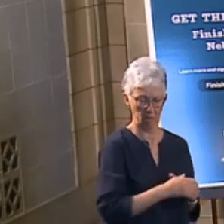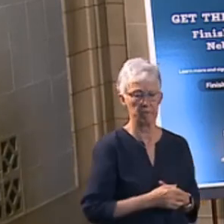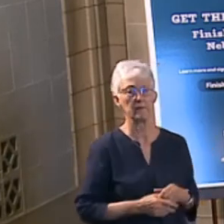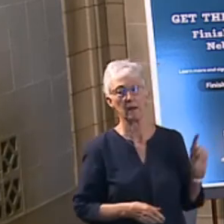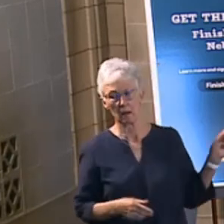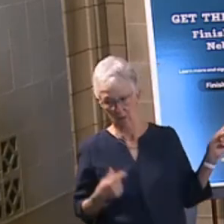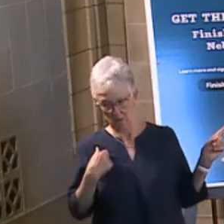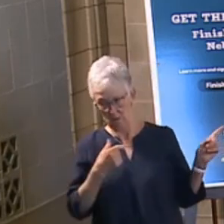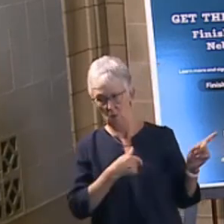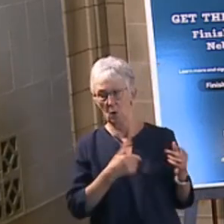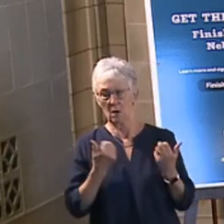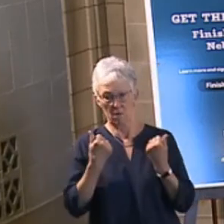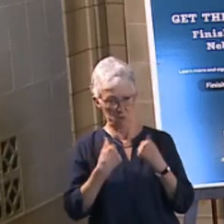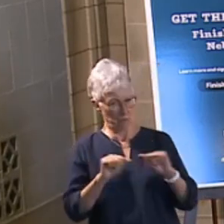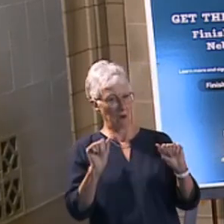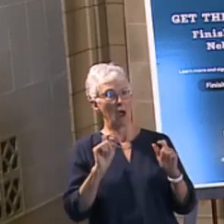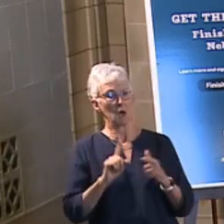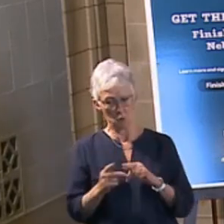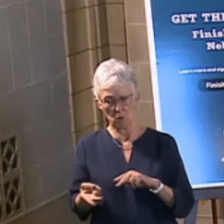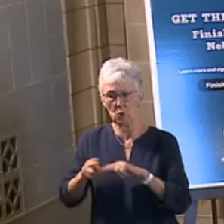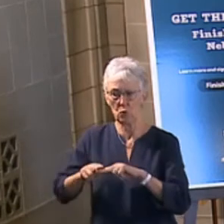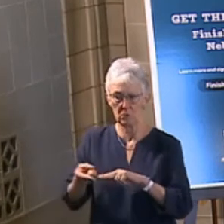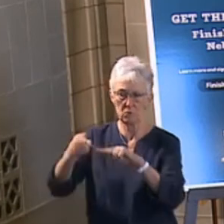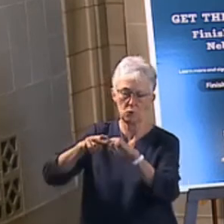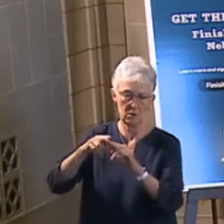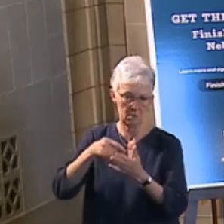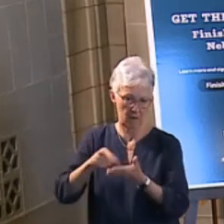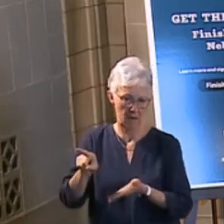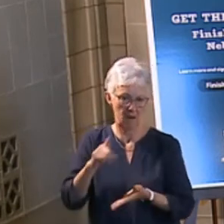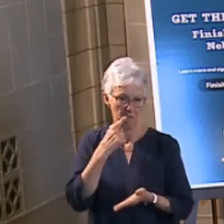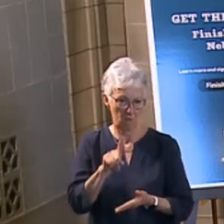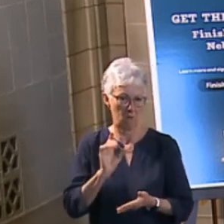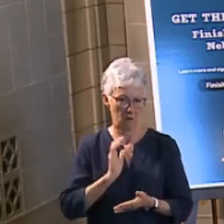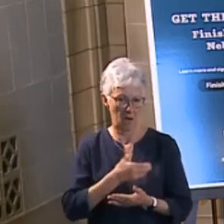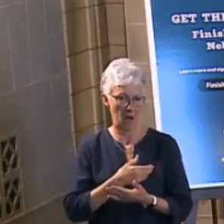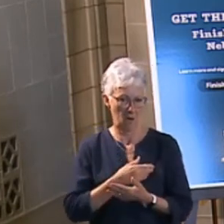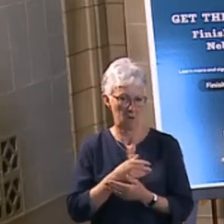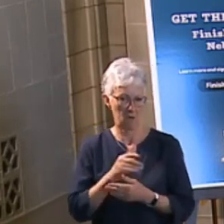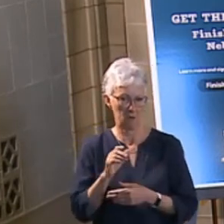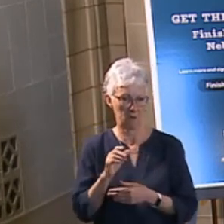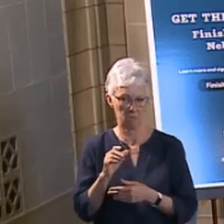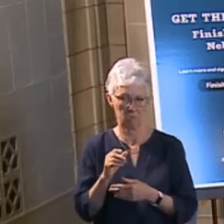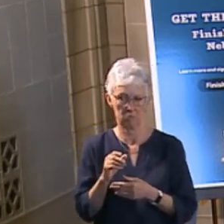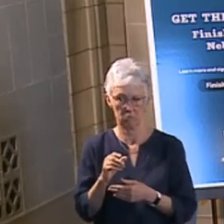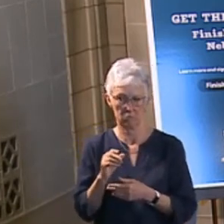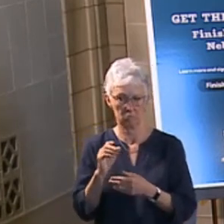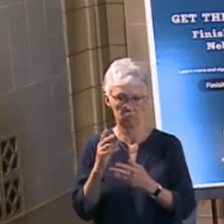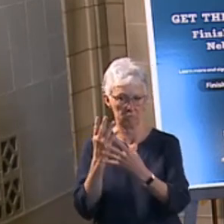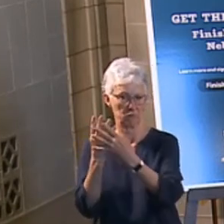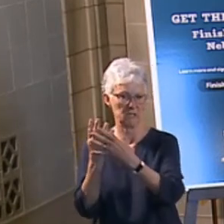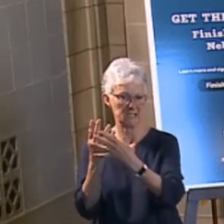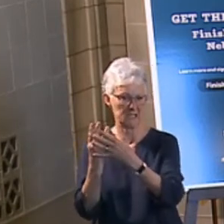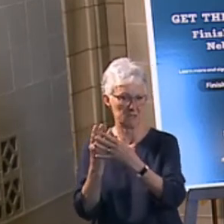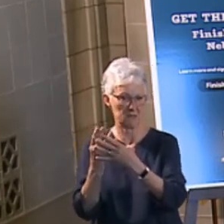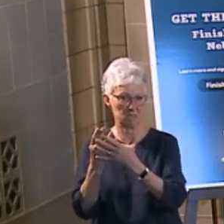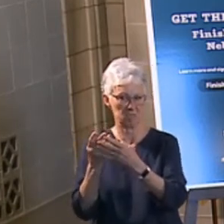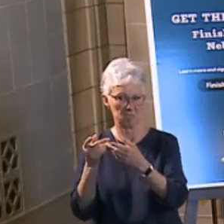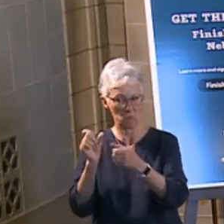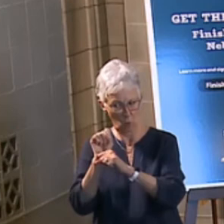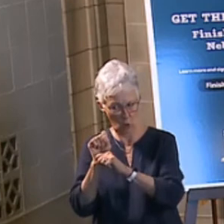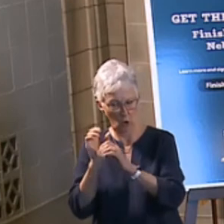corrections officers. We've done that over, you know, a number of years here to be able to increase that pay. And then we just